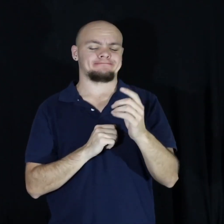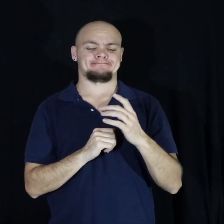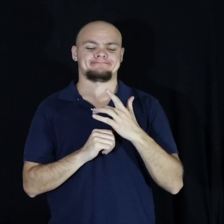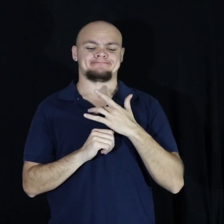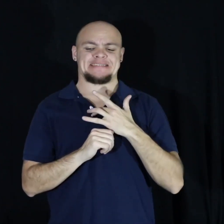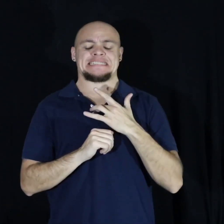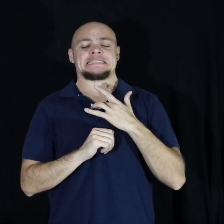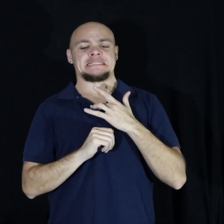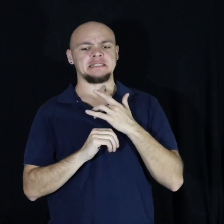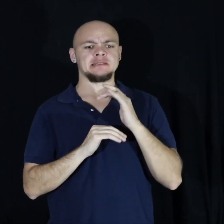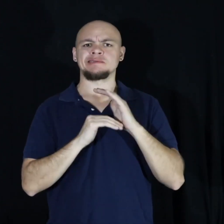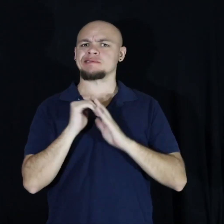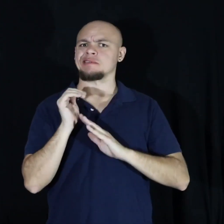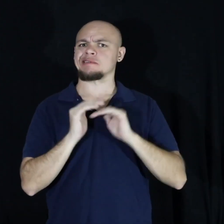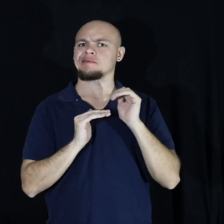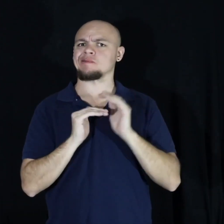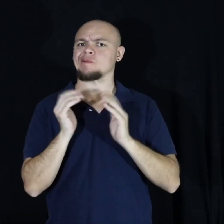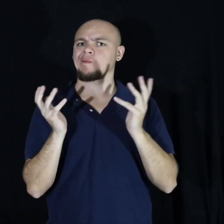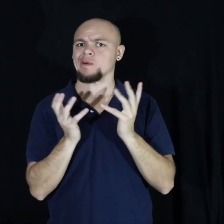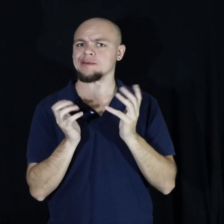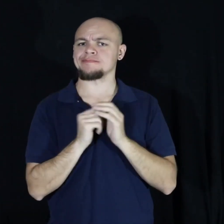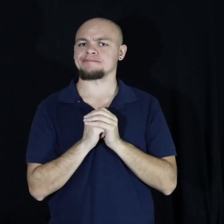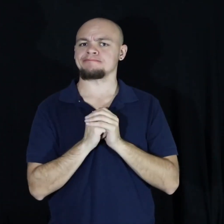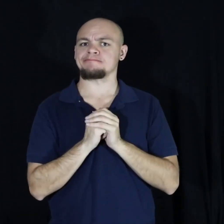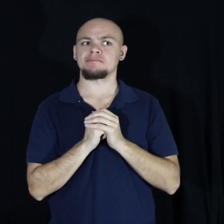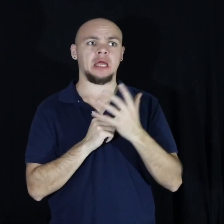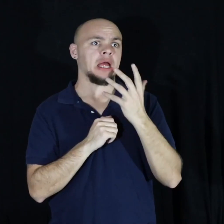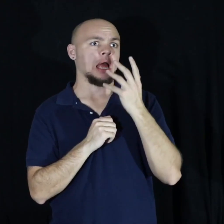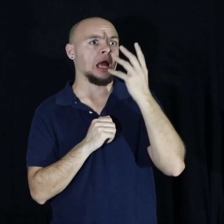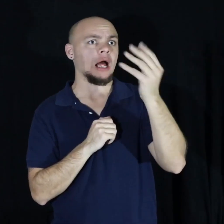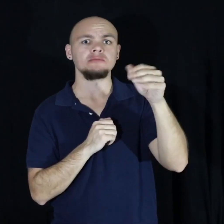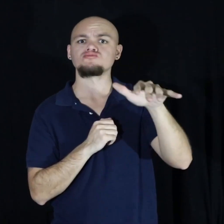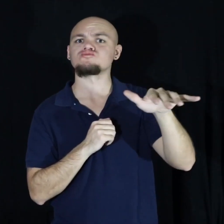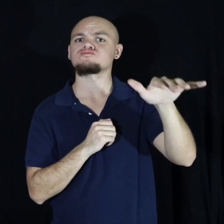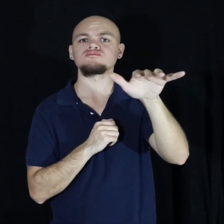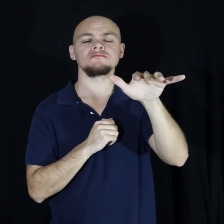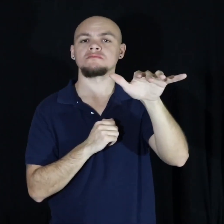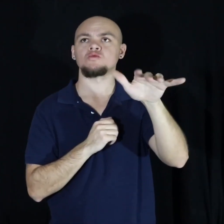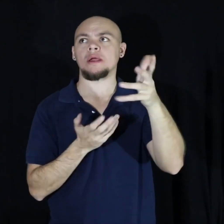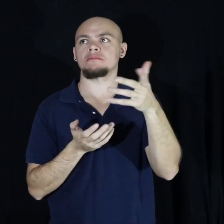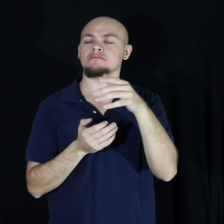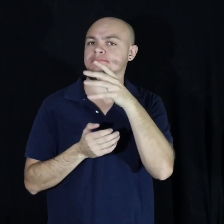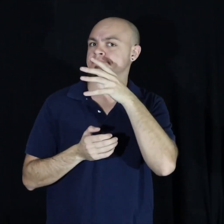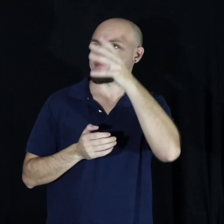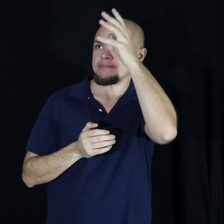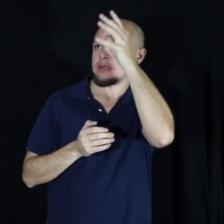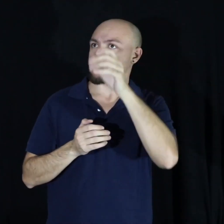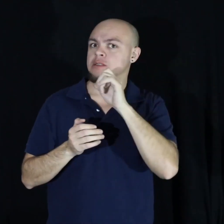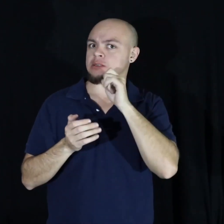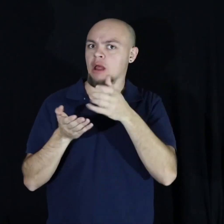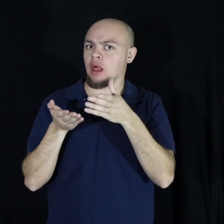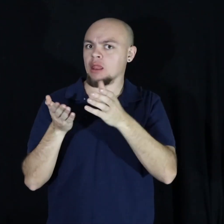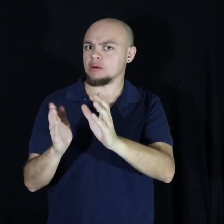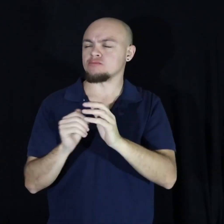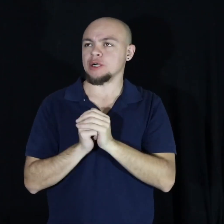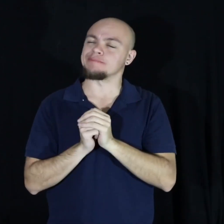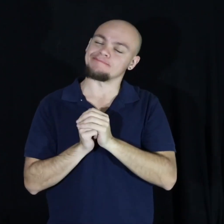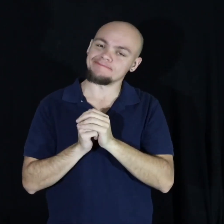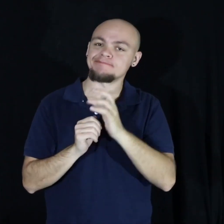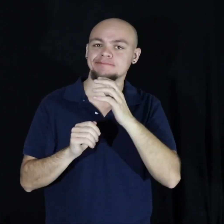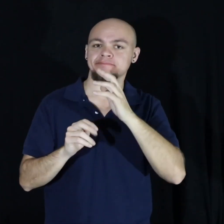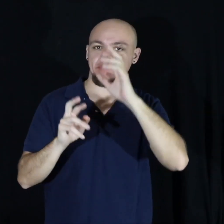most of the time is that we don't go out or we're not allowed to to which I totally respect